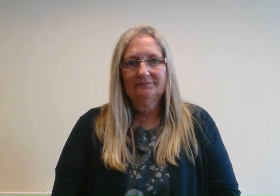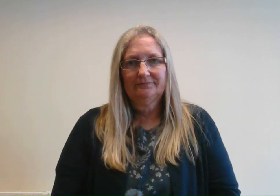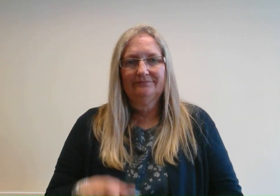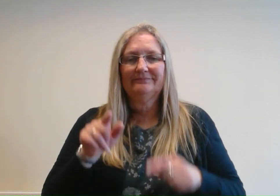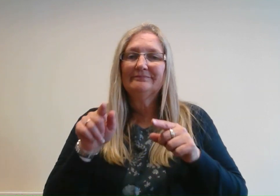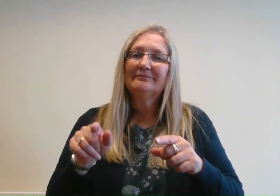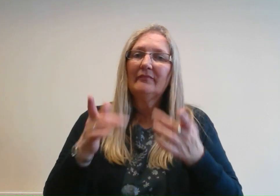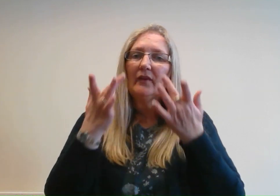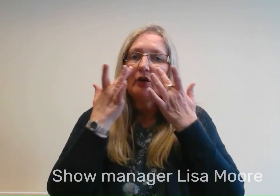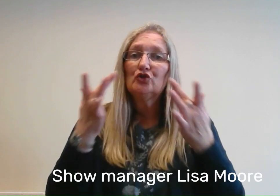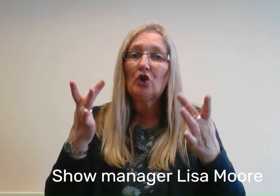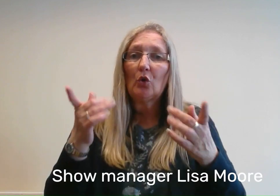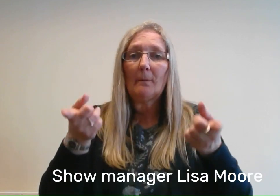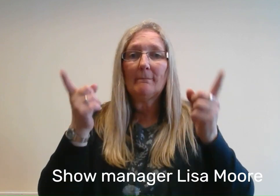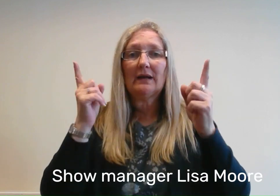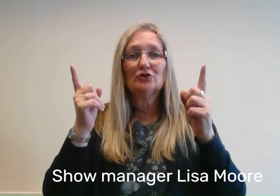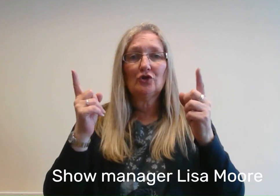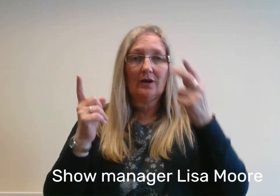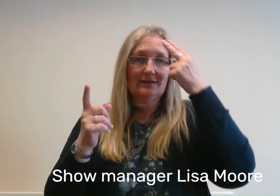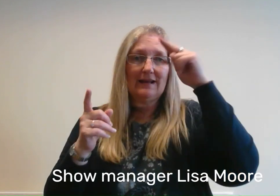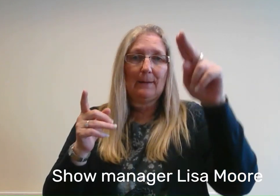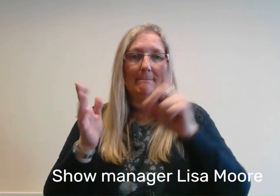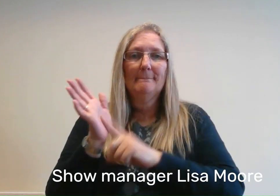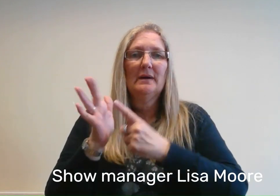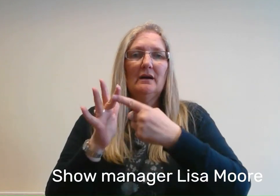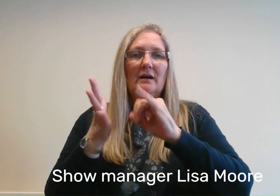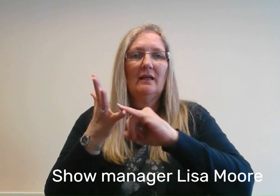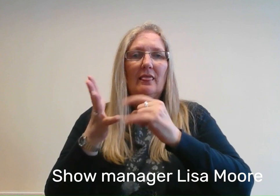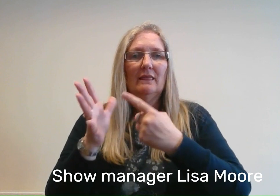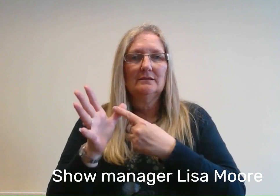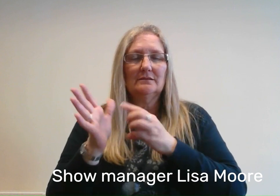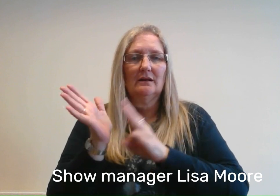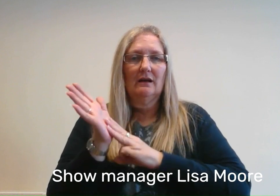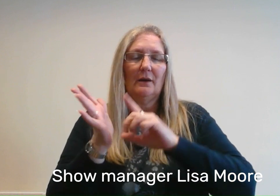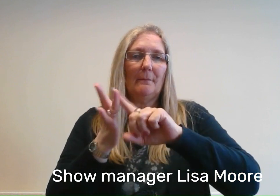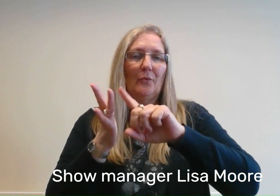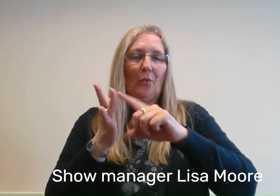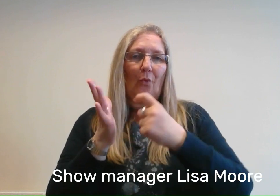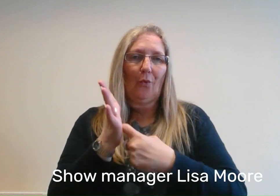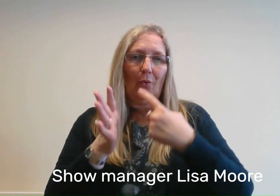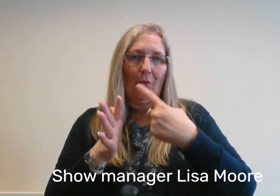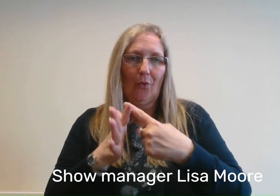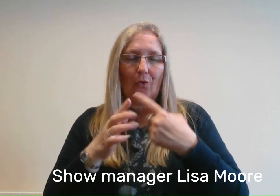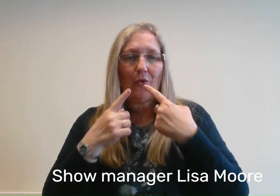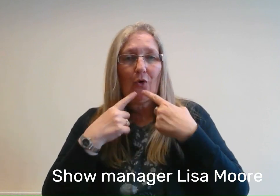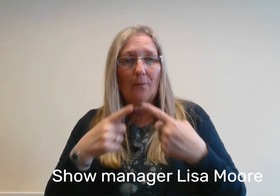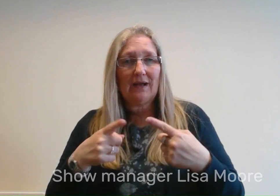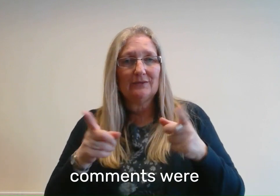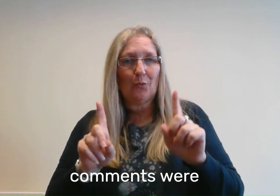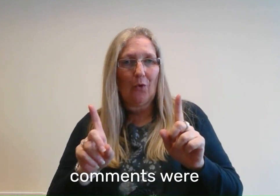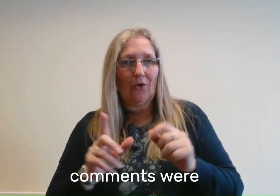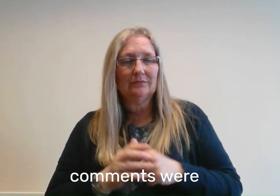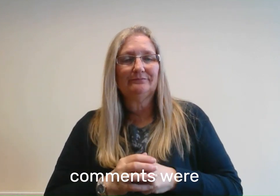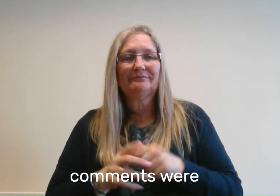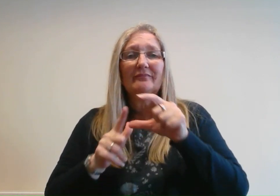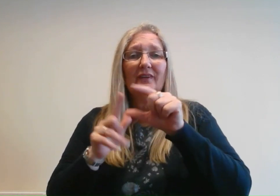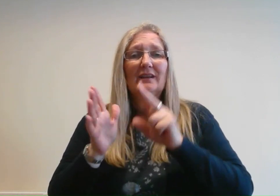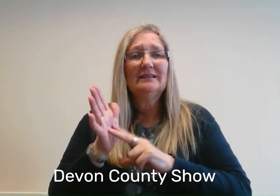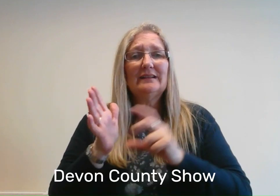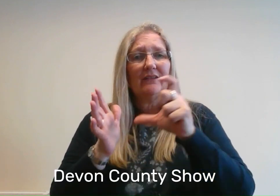Hello and welcome to the Department to the